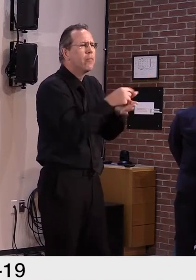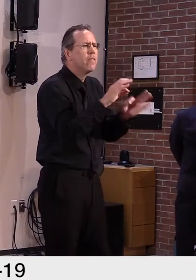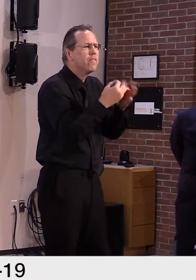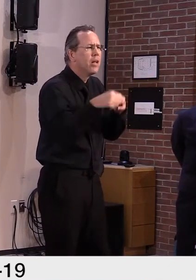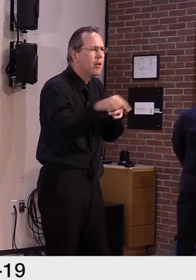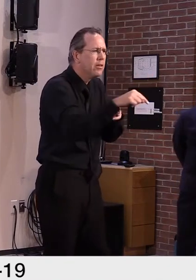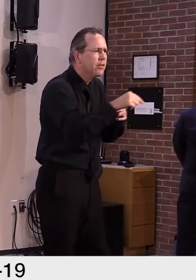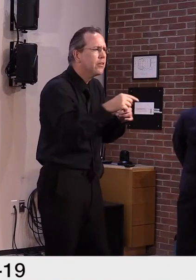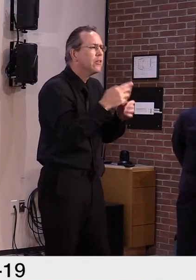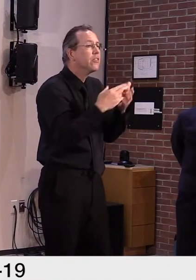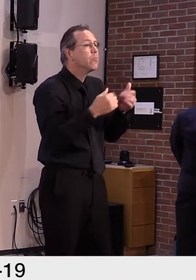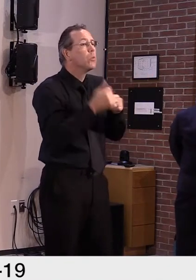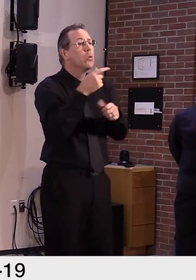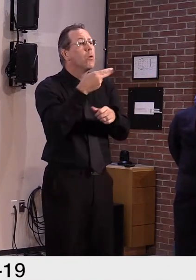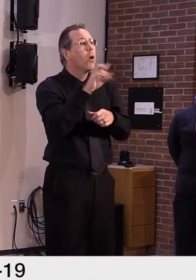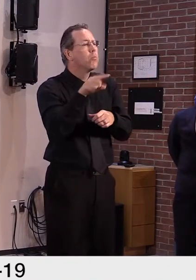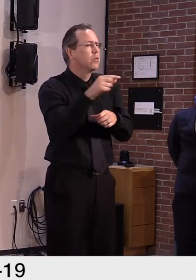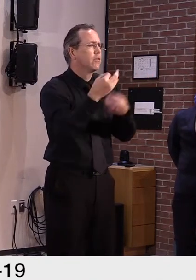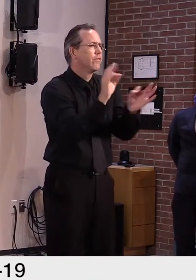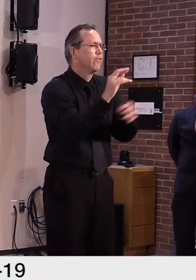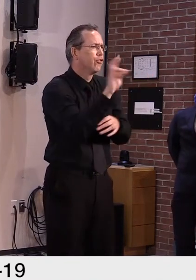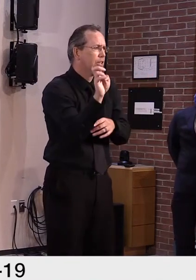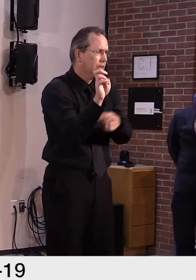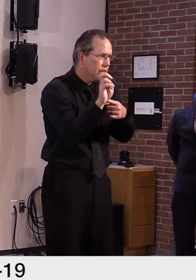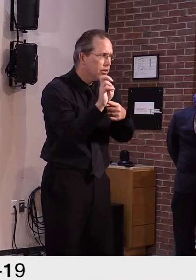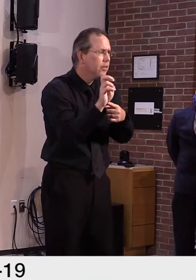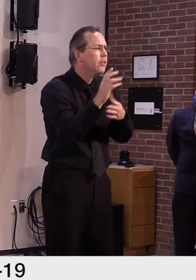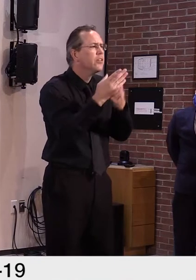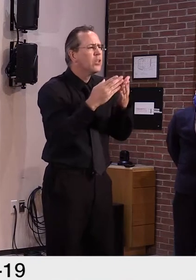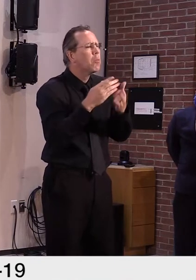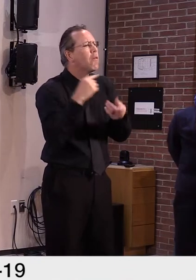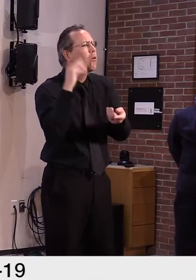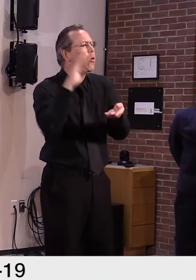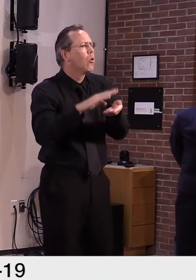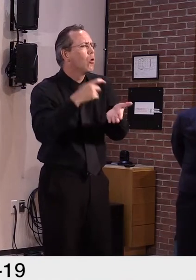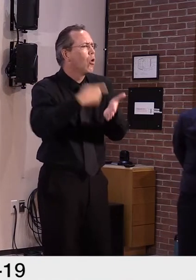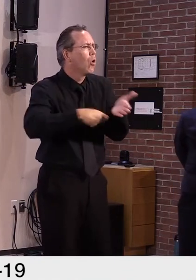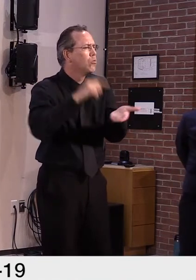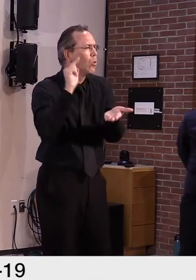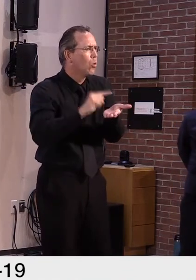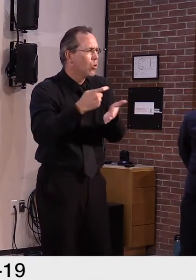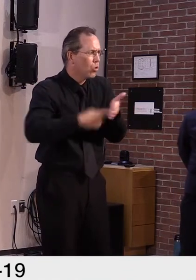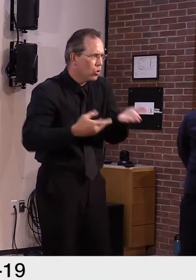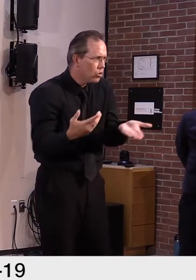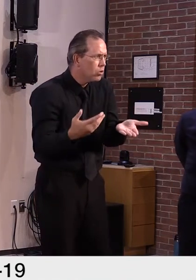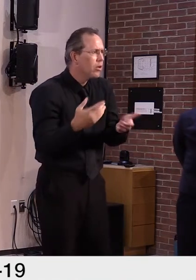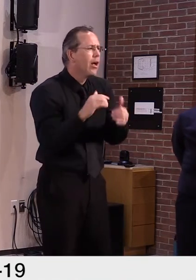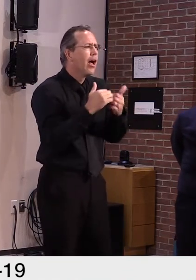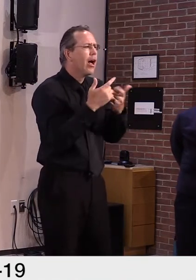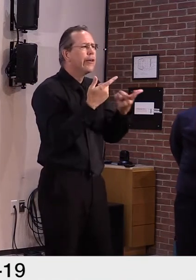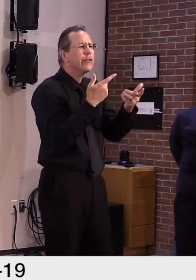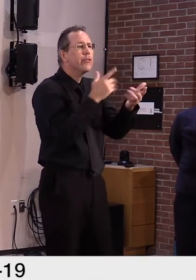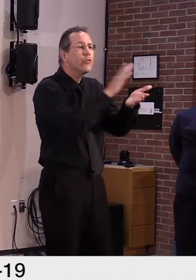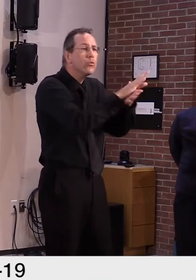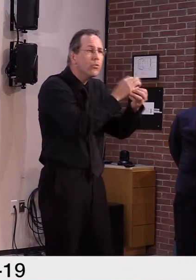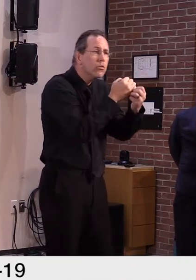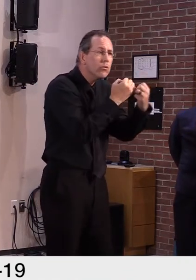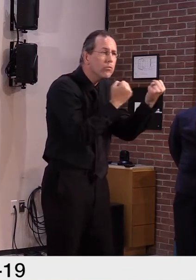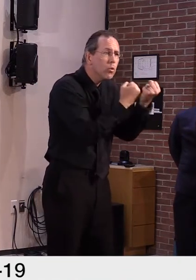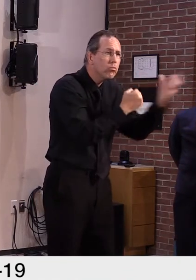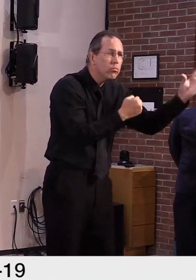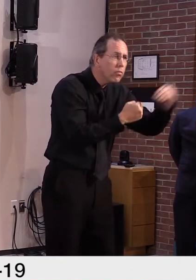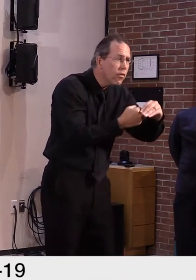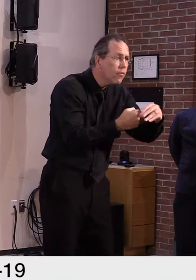These are usually working in partnership with schools or with nonprofit organizations and have access to additional grants and other funding